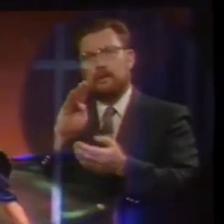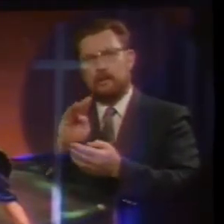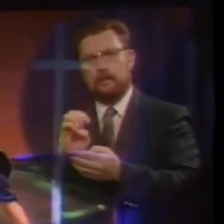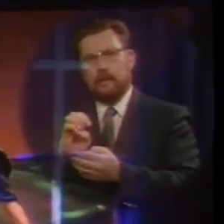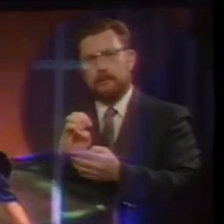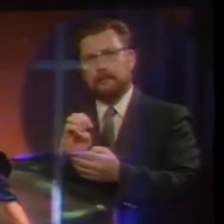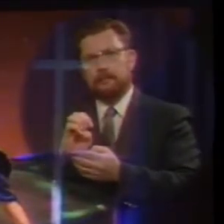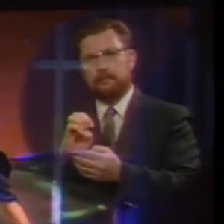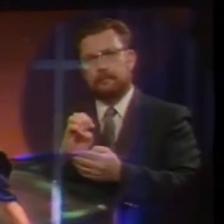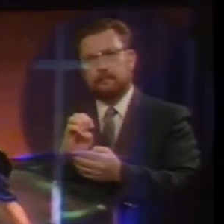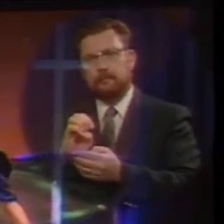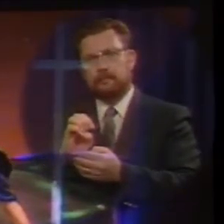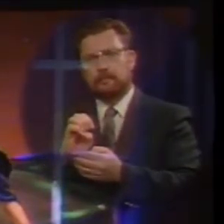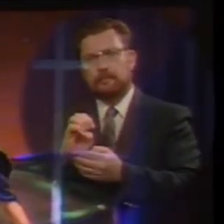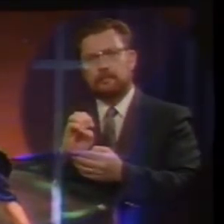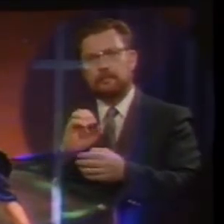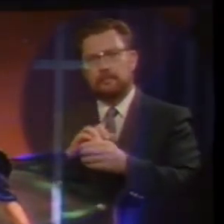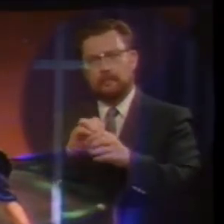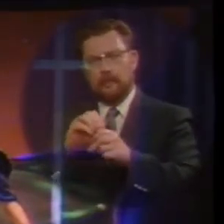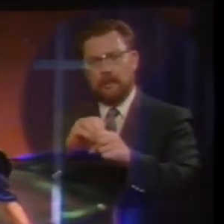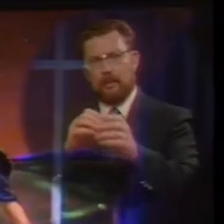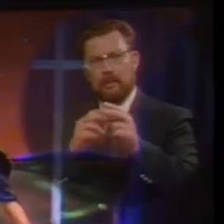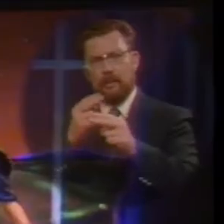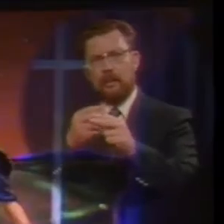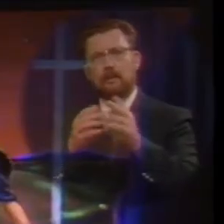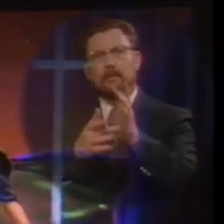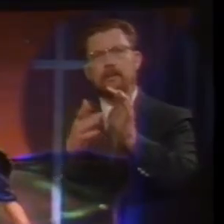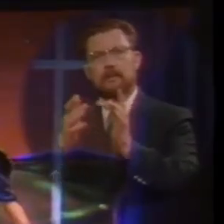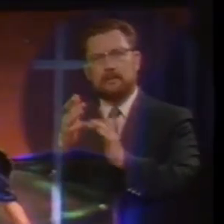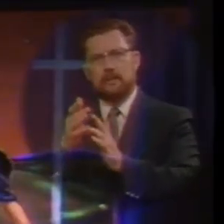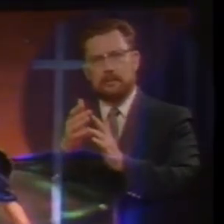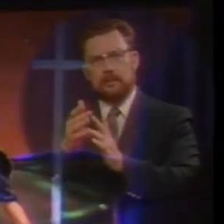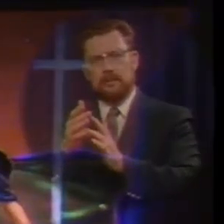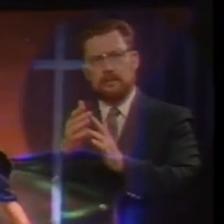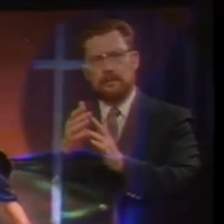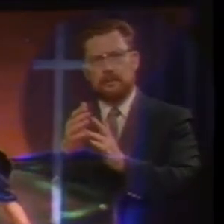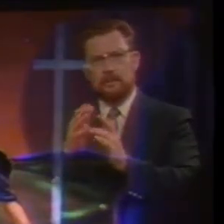be in the name of jesus christ amen